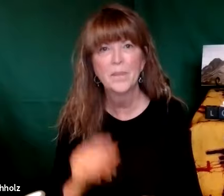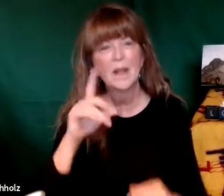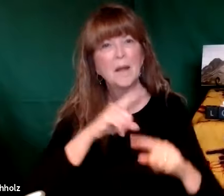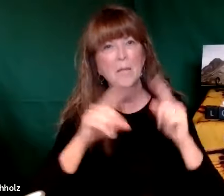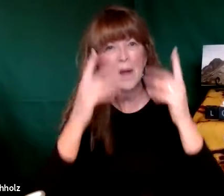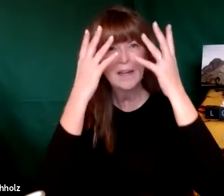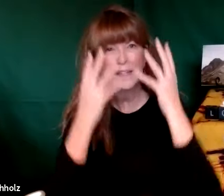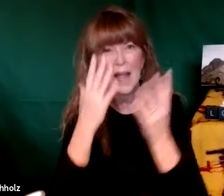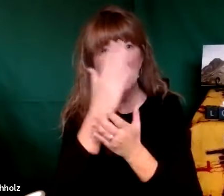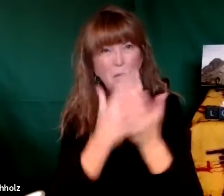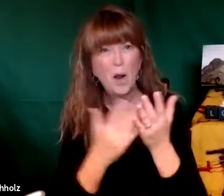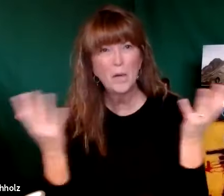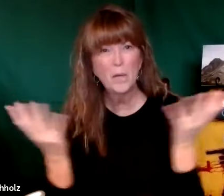get so caught up in our own busyness